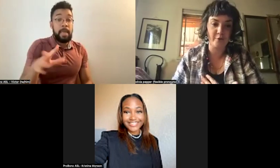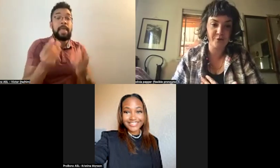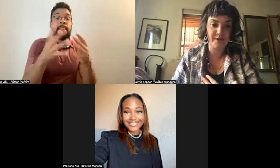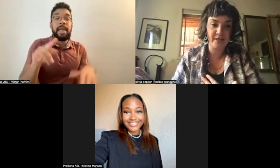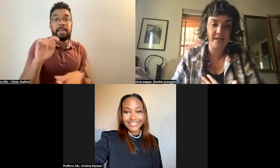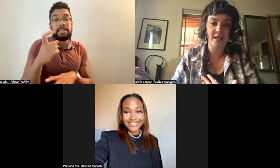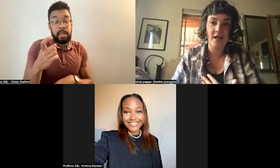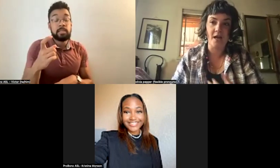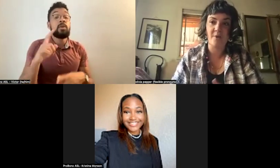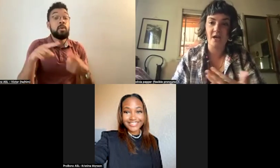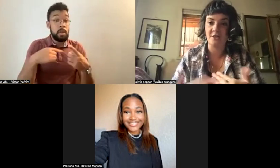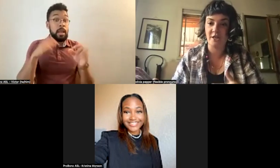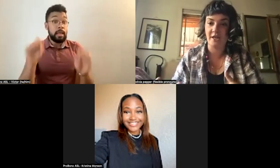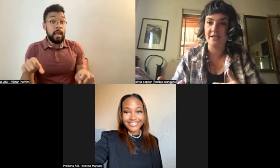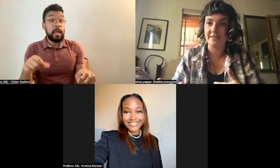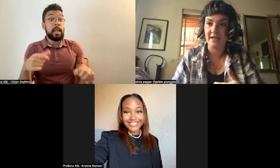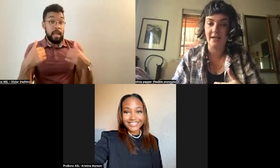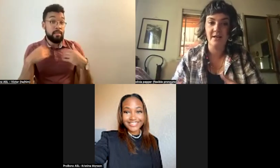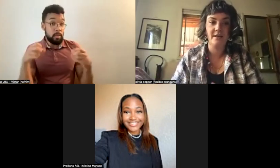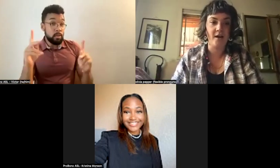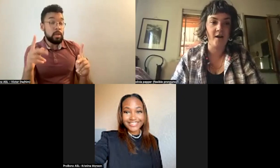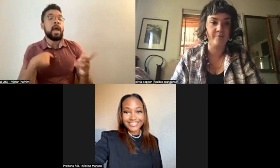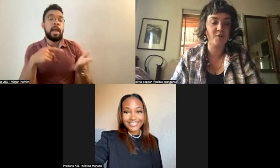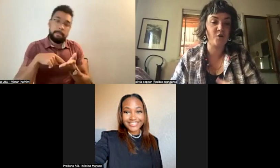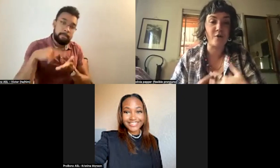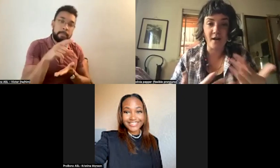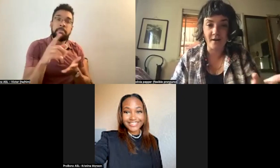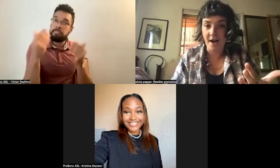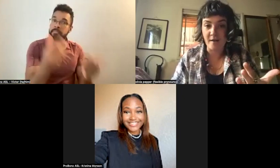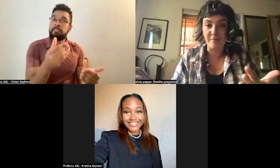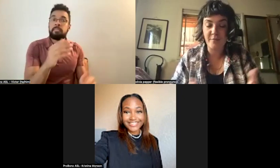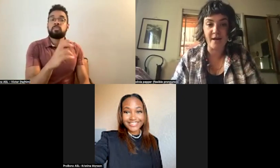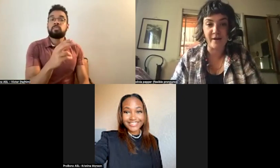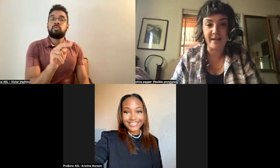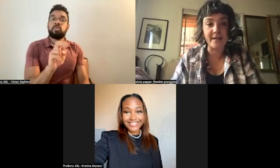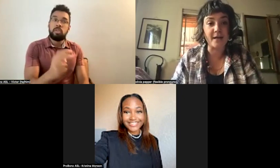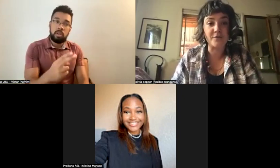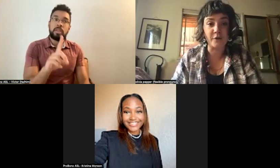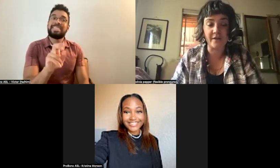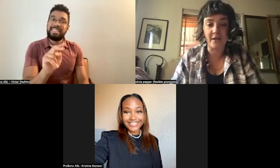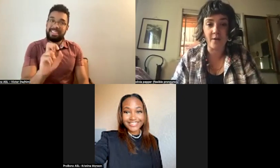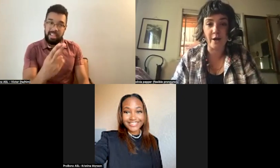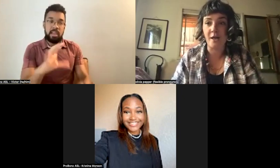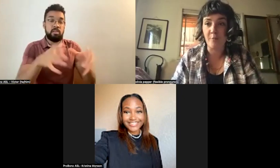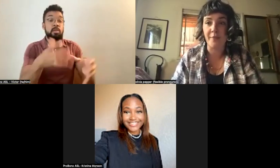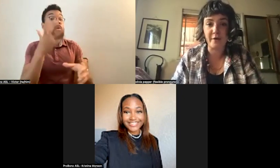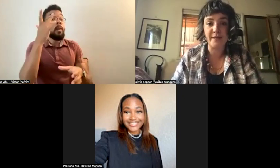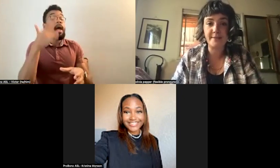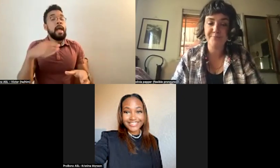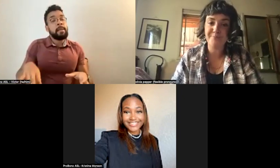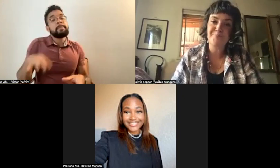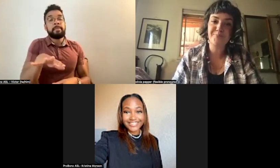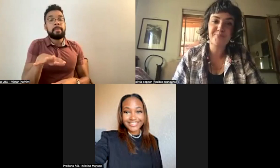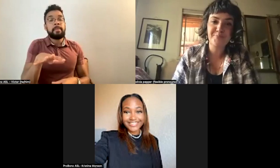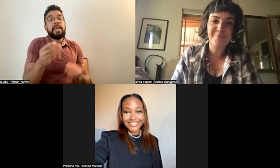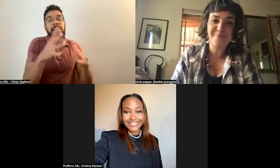have the opportunity, I pay the Chihene Ndei so that I am paying my land tax for living and working upon their land.